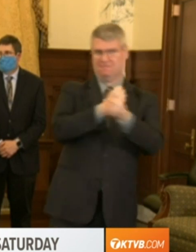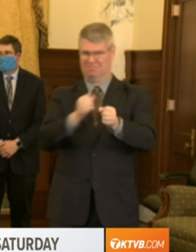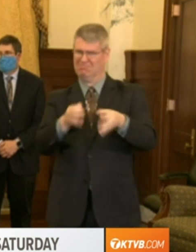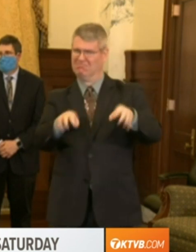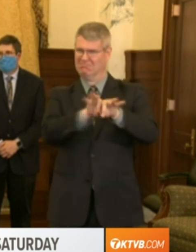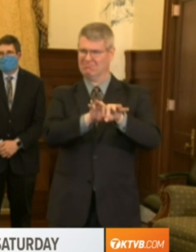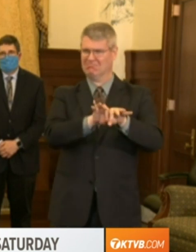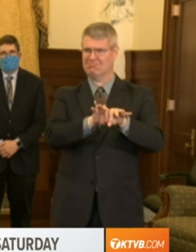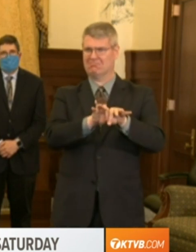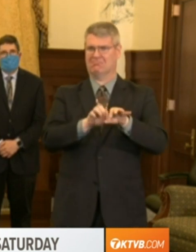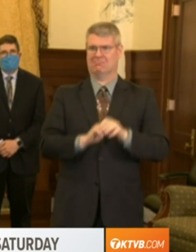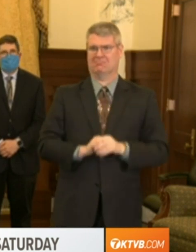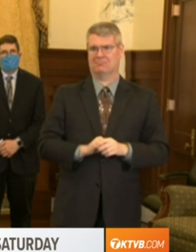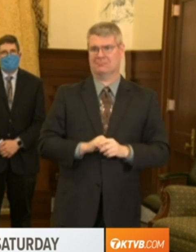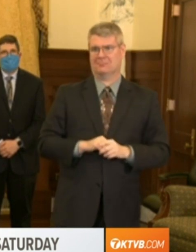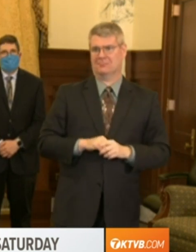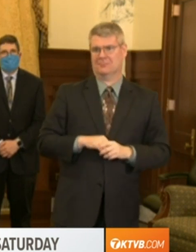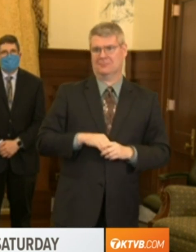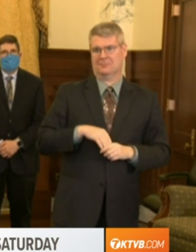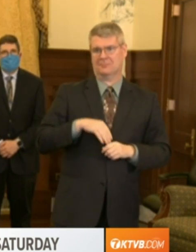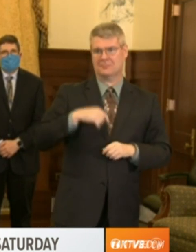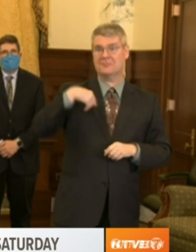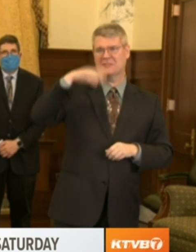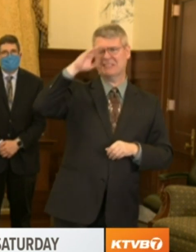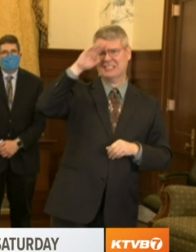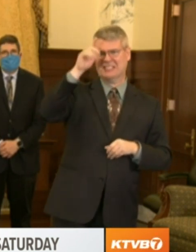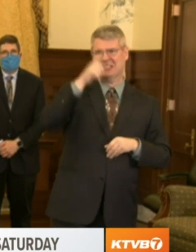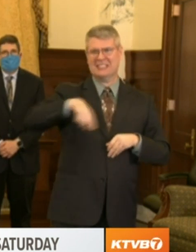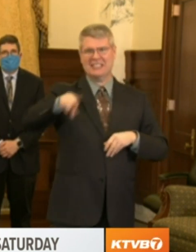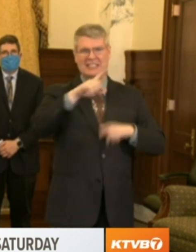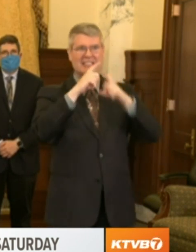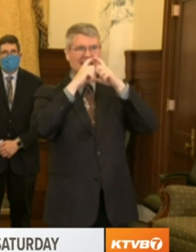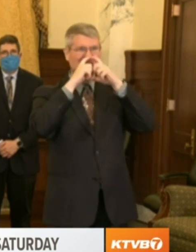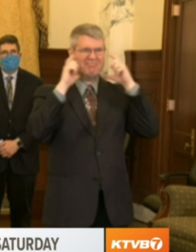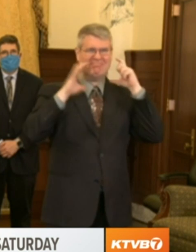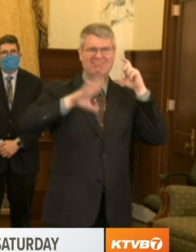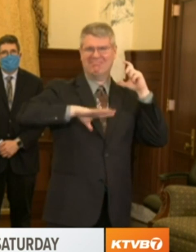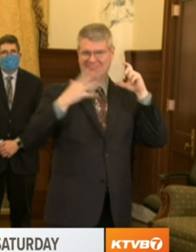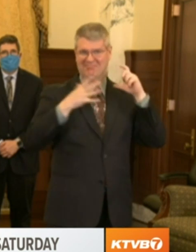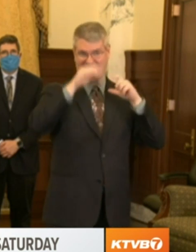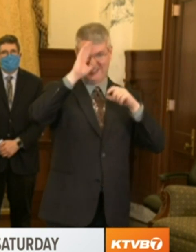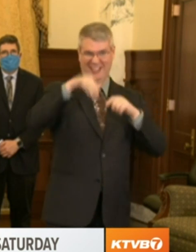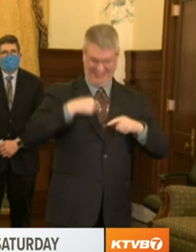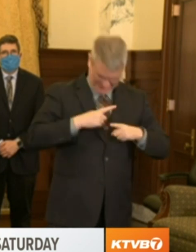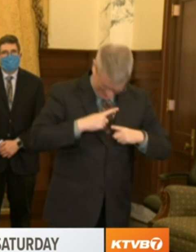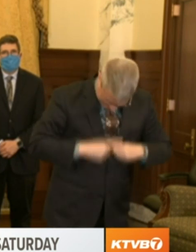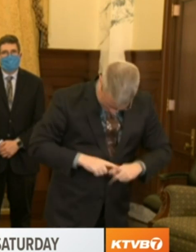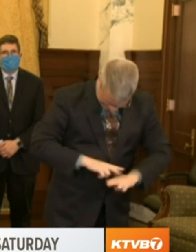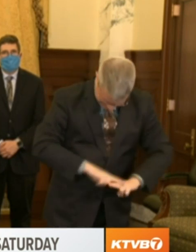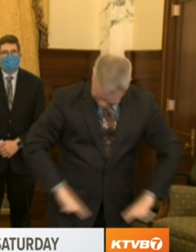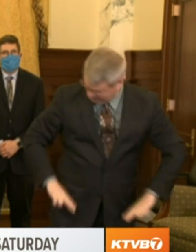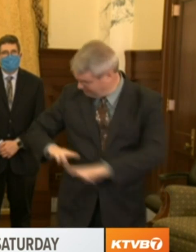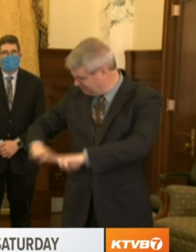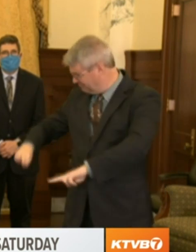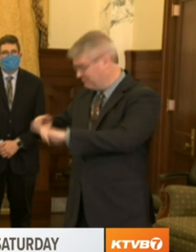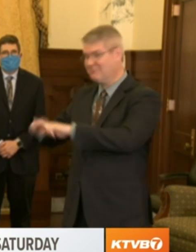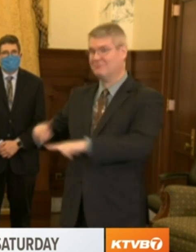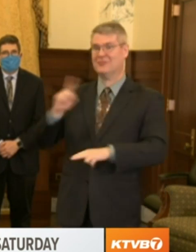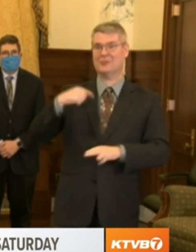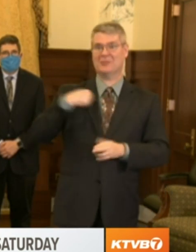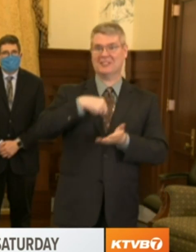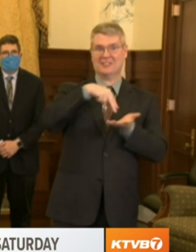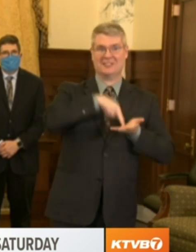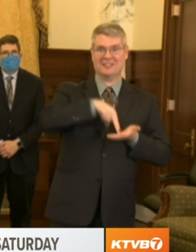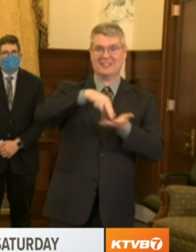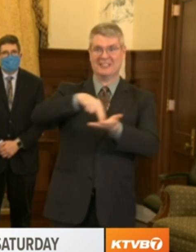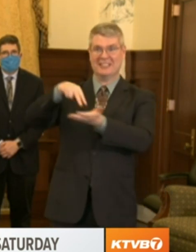to tell people where to stand. We're not completely used to the level of sanitation that's required to slow the spread